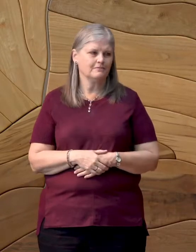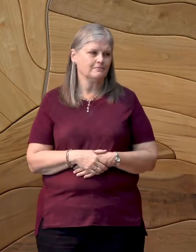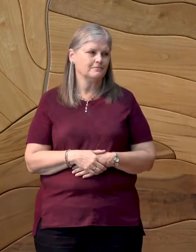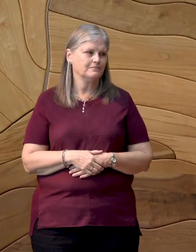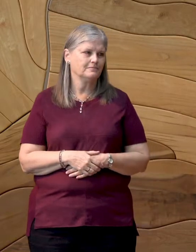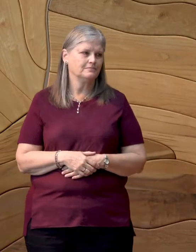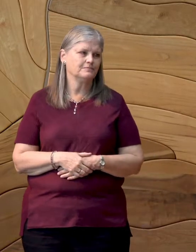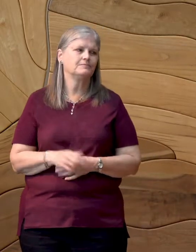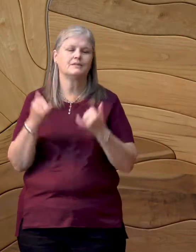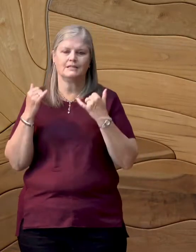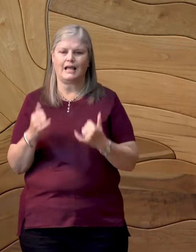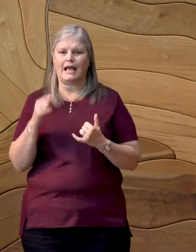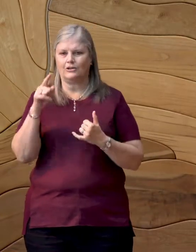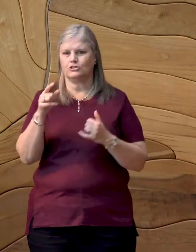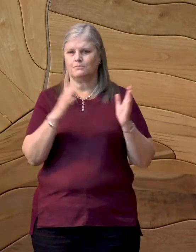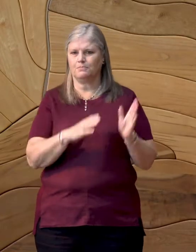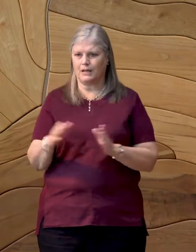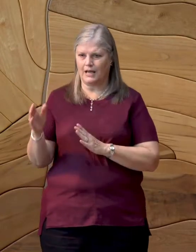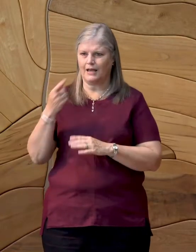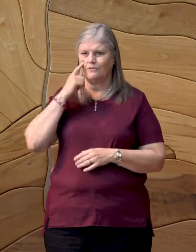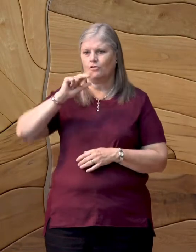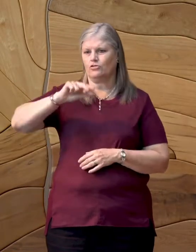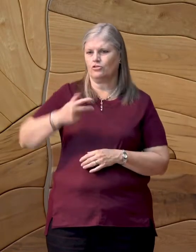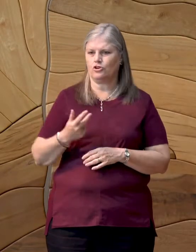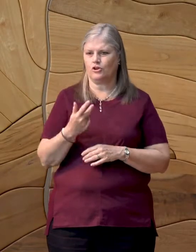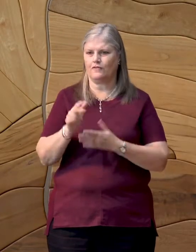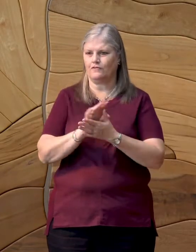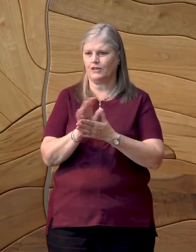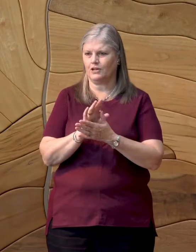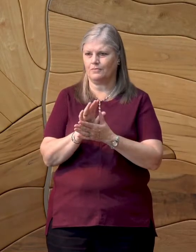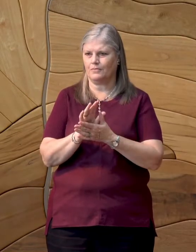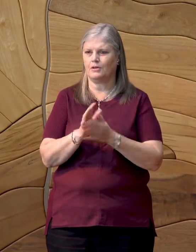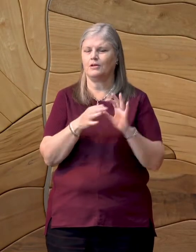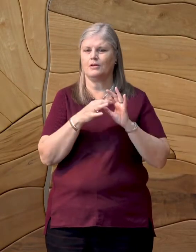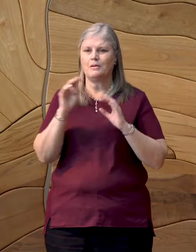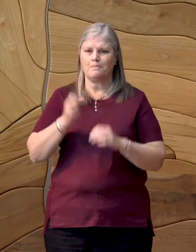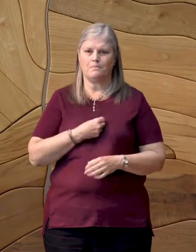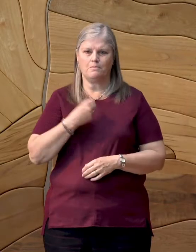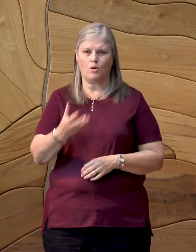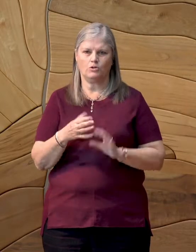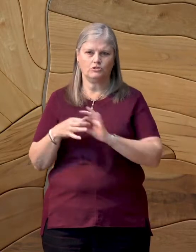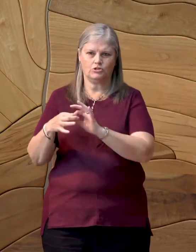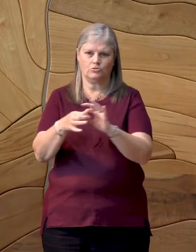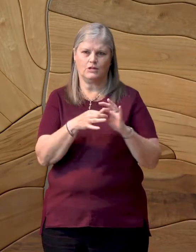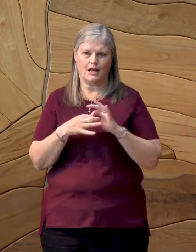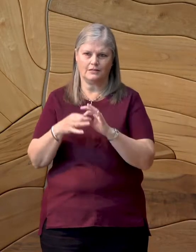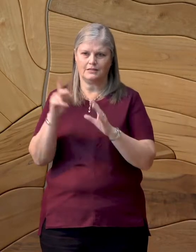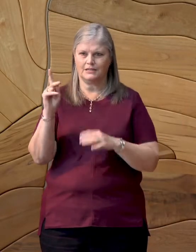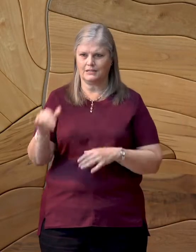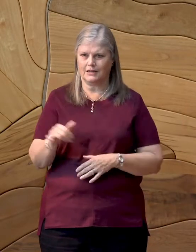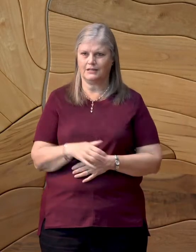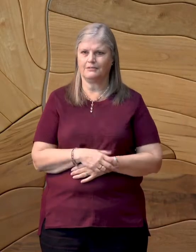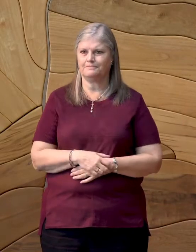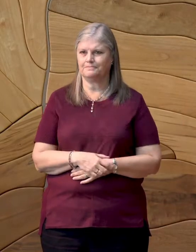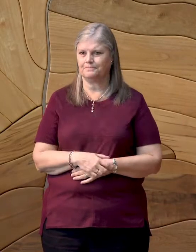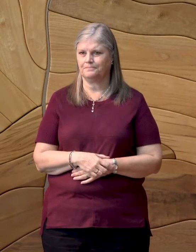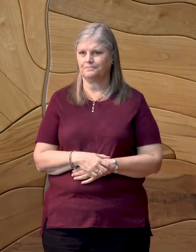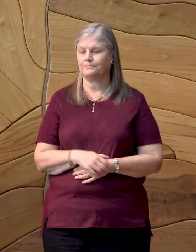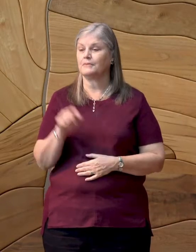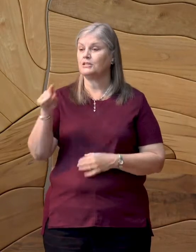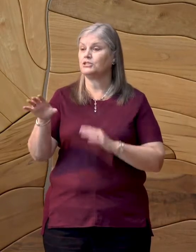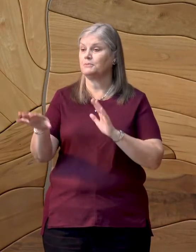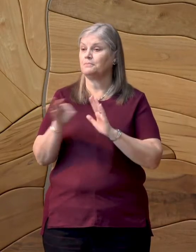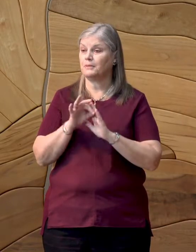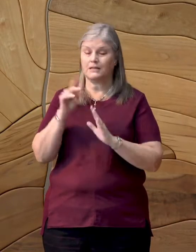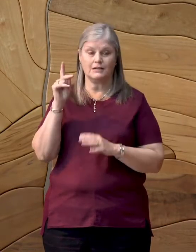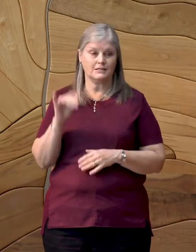She's in the planning stages now for the third film in the series, Poetry Unites Kentucky. She chose